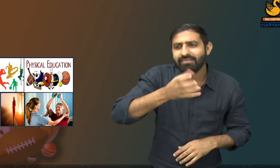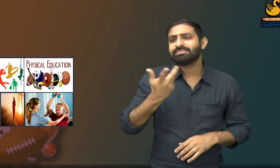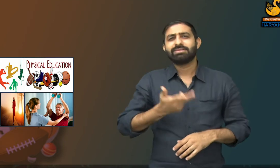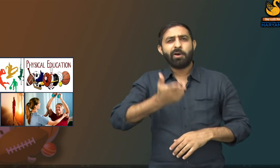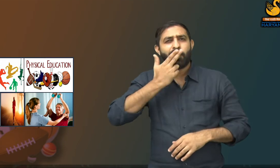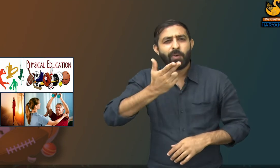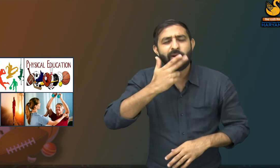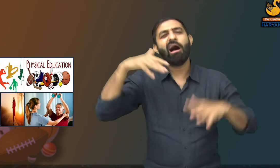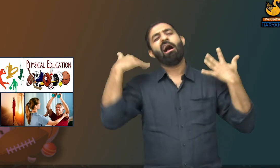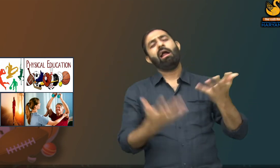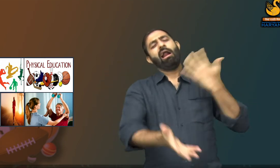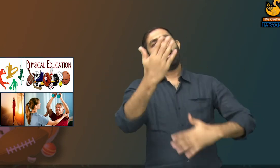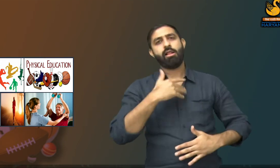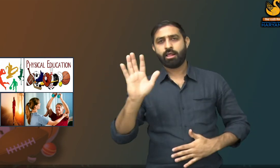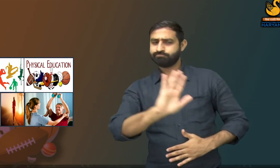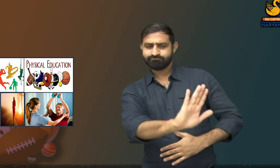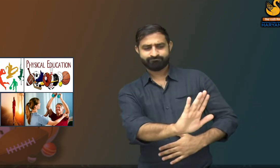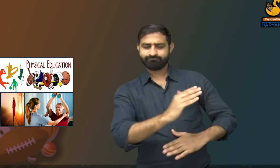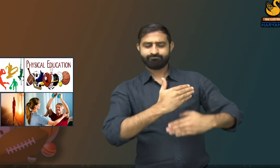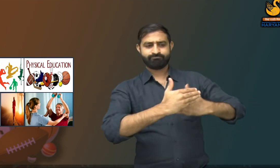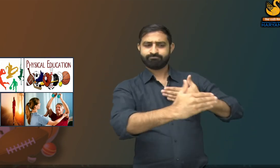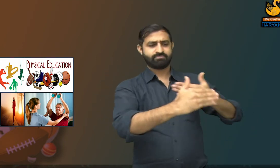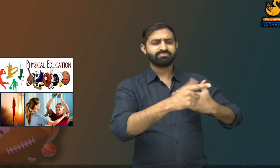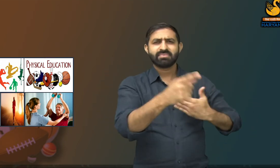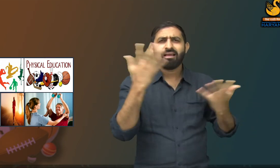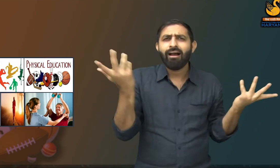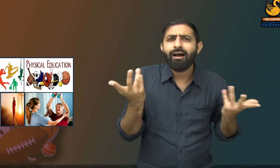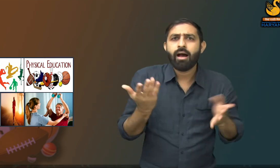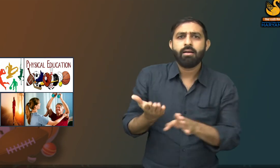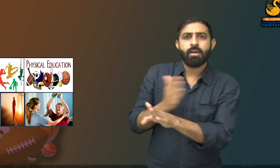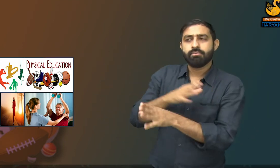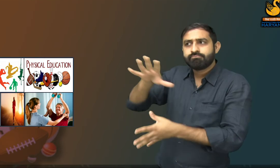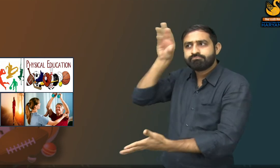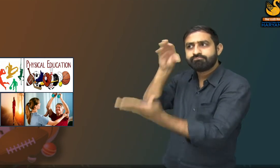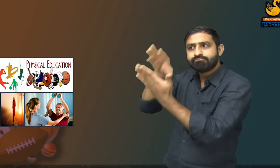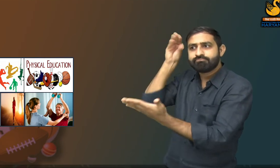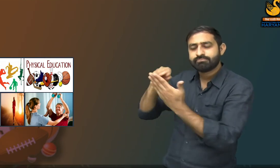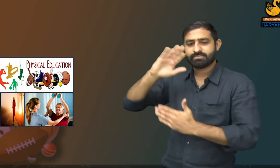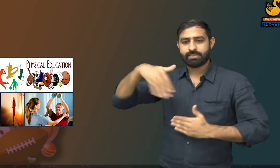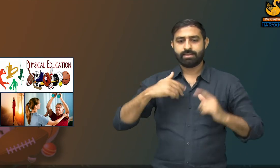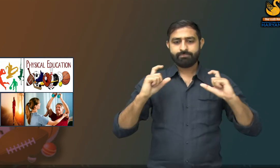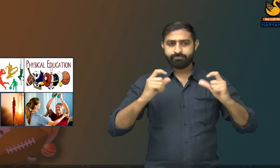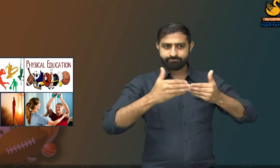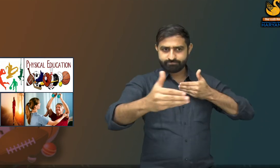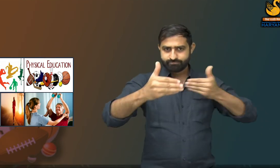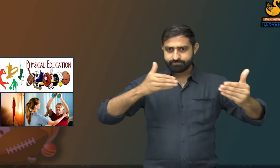These trainings also help them to learn about the ill effect of alcohol to human body